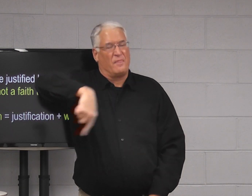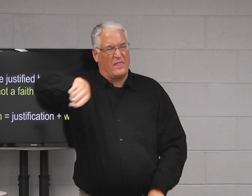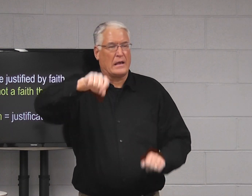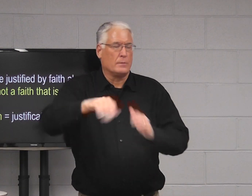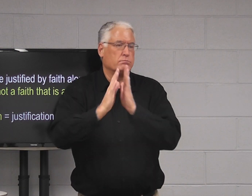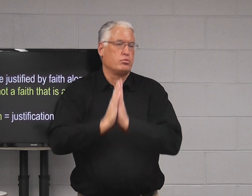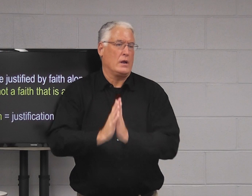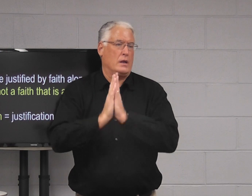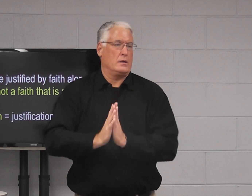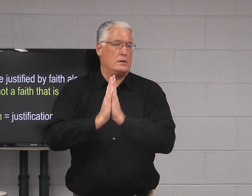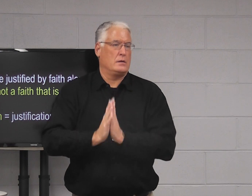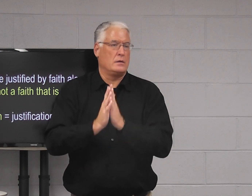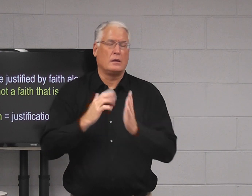But they can pray.